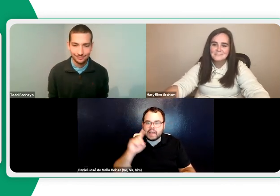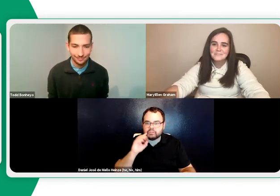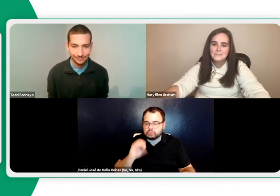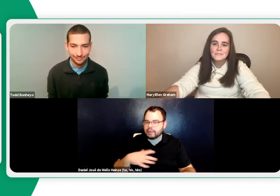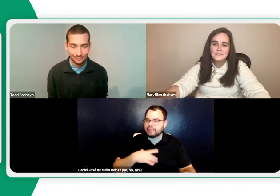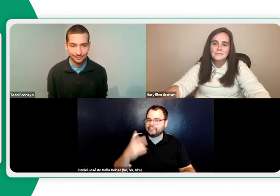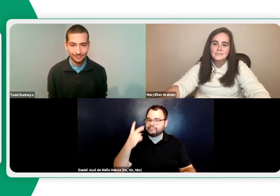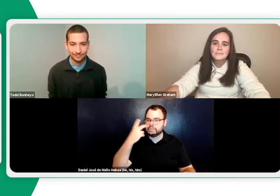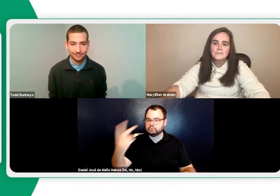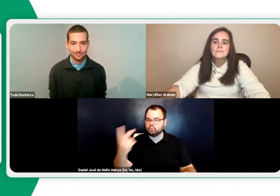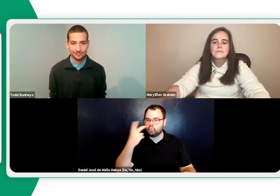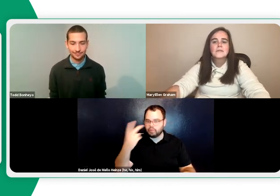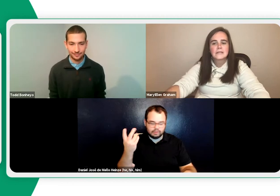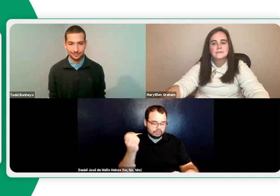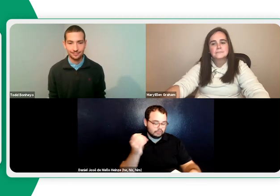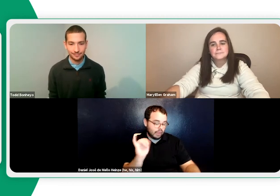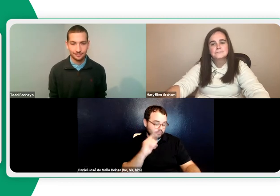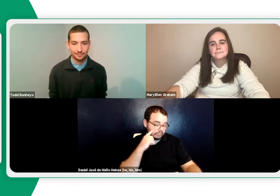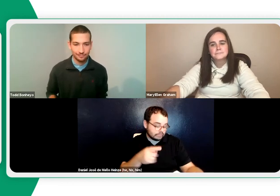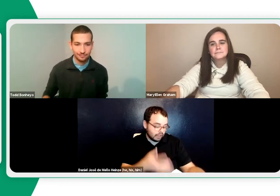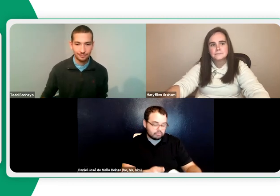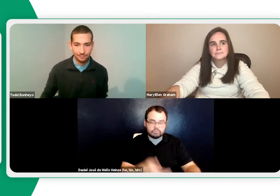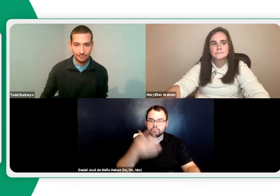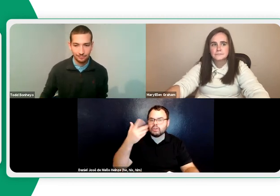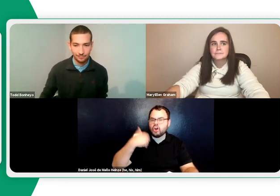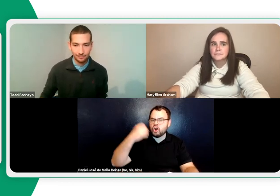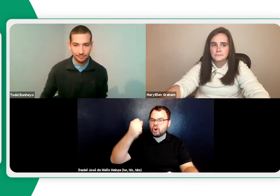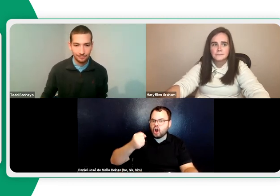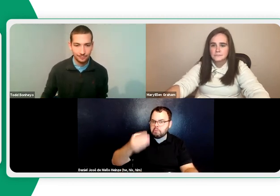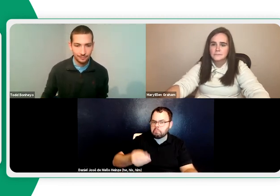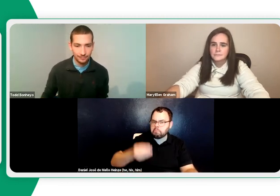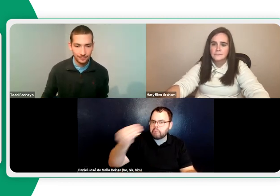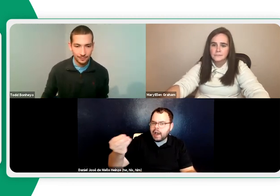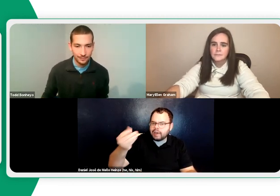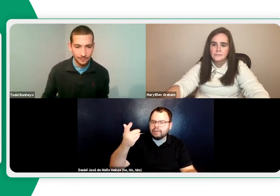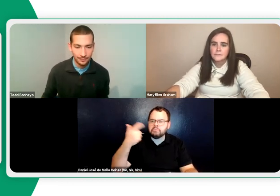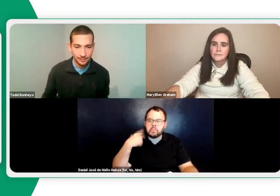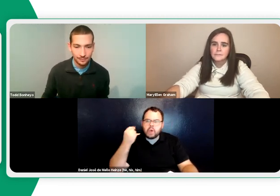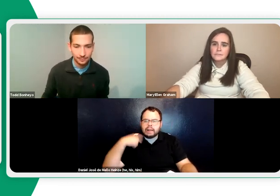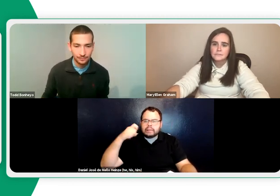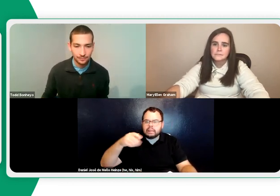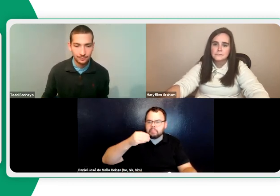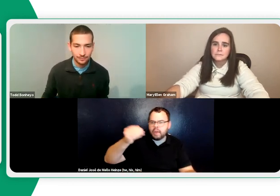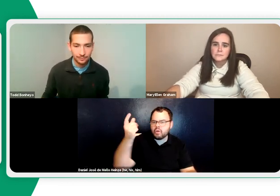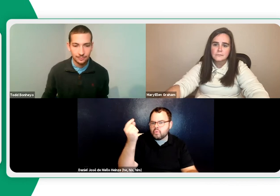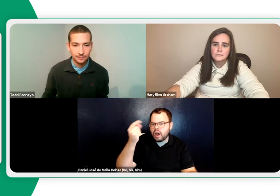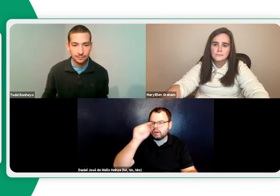infographic way because deaf students, of course, love visual information. Yes, concepts.